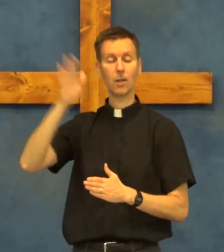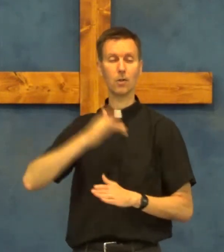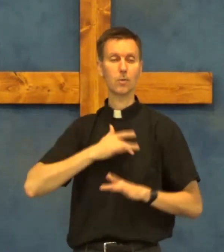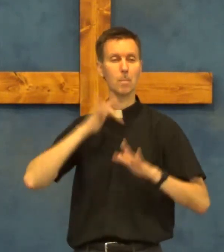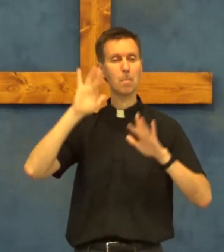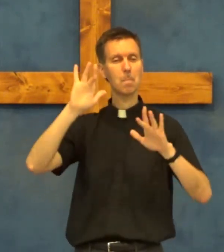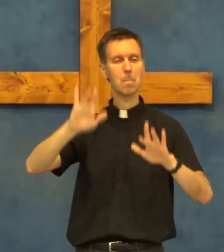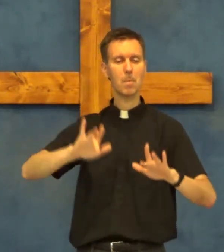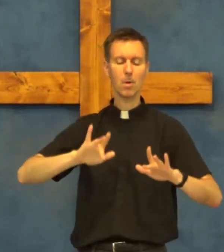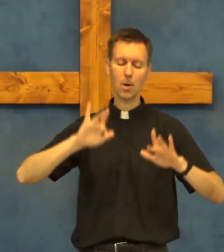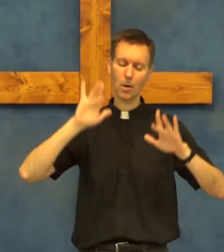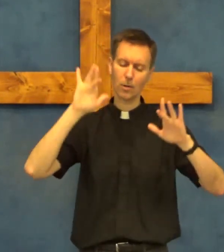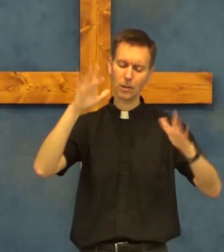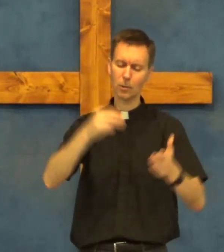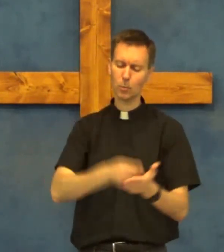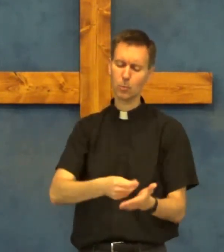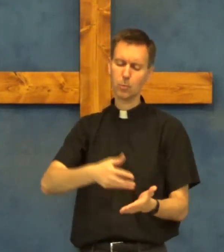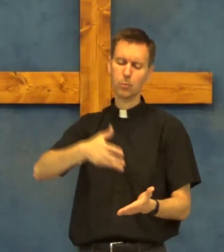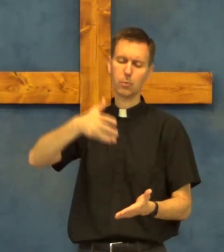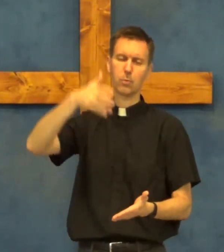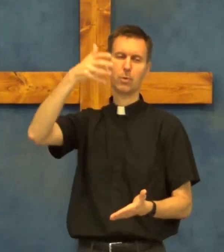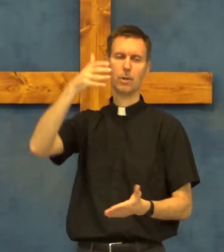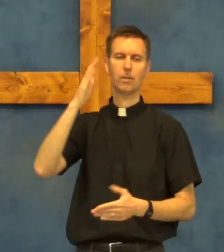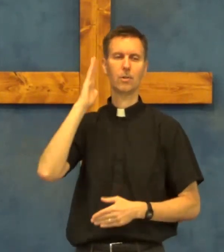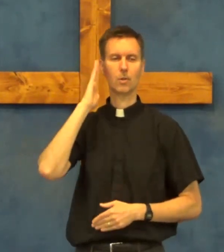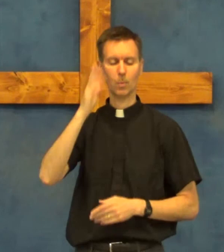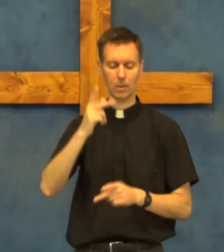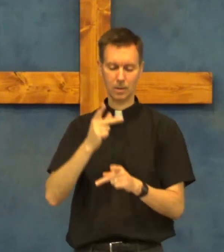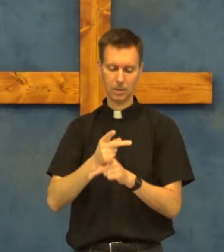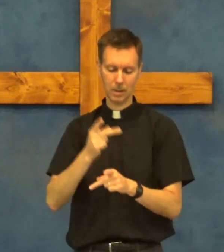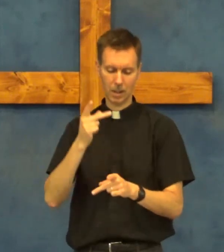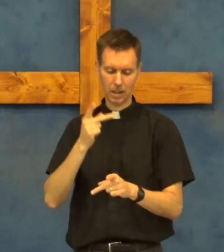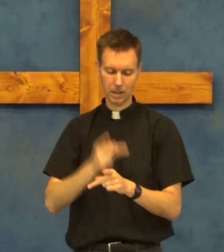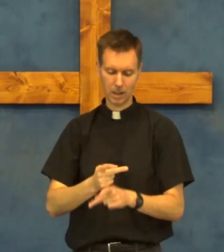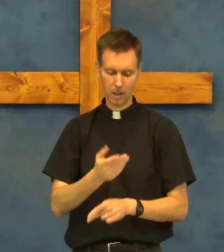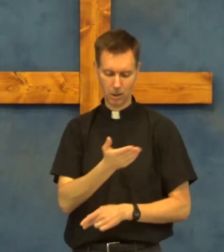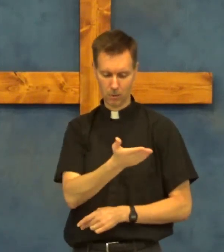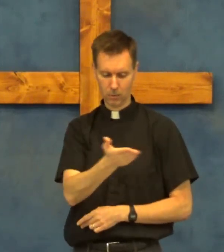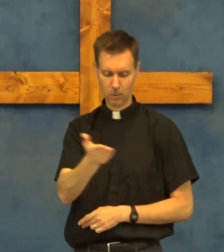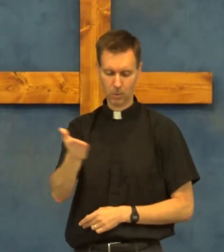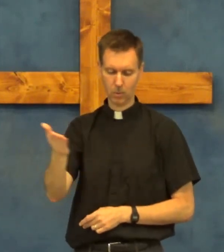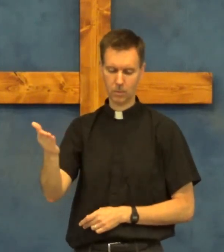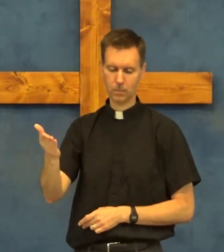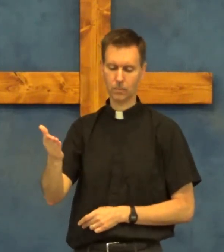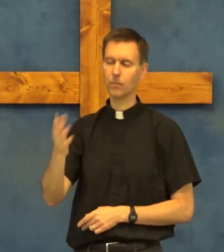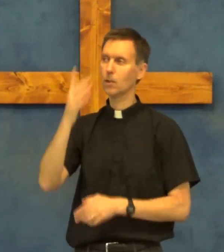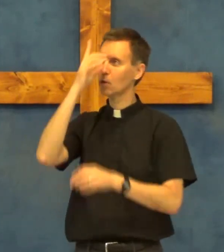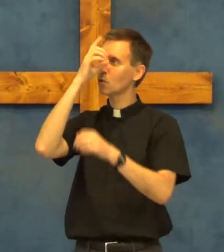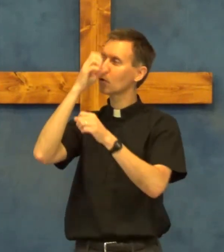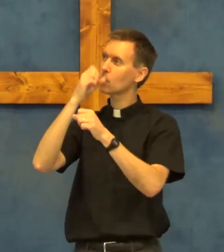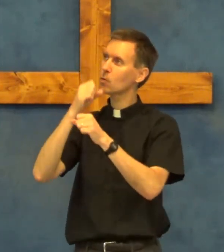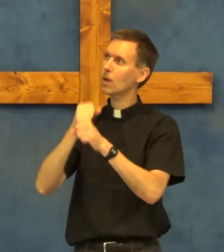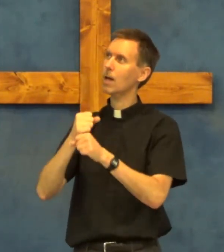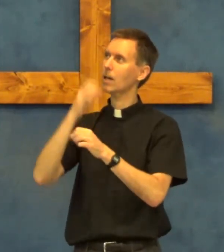will provide trust and enduring faith